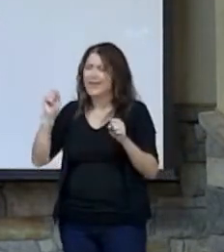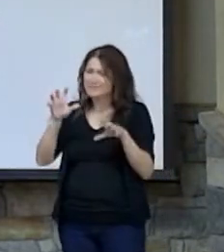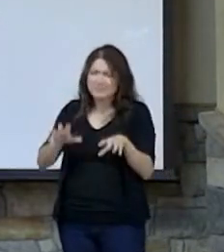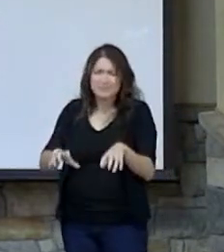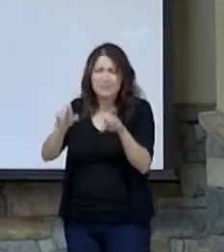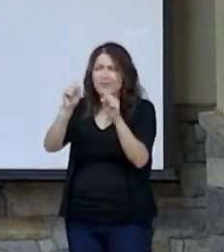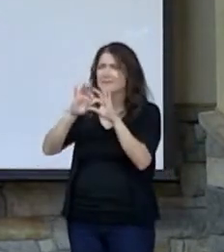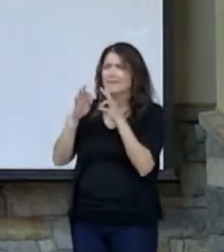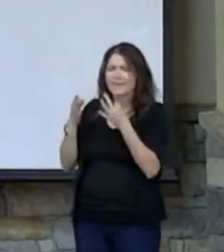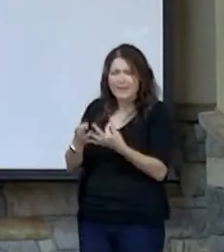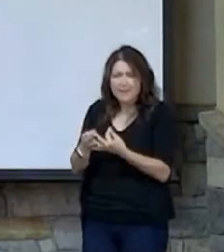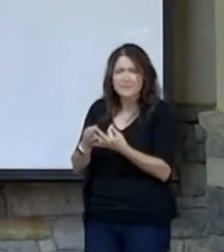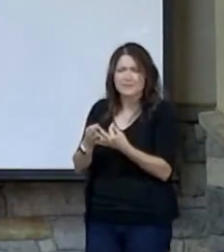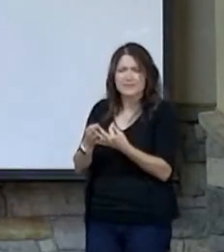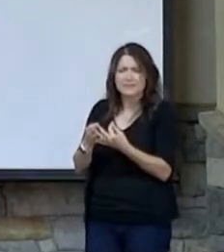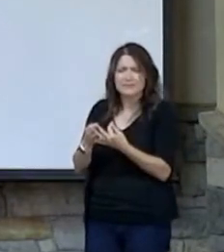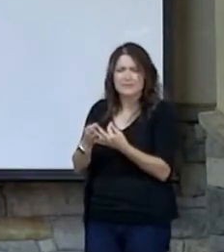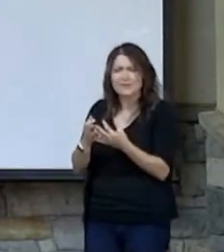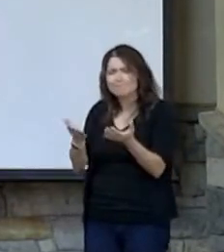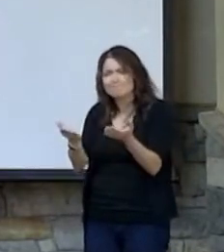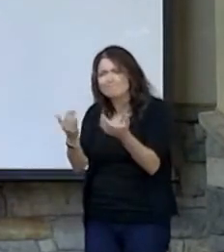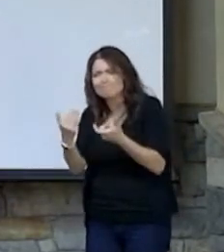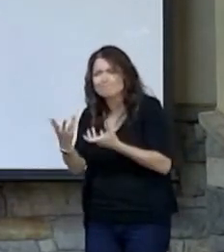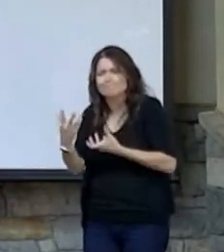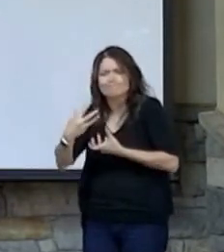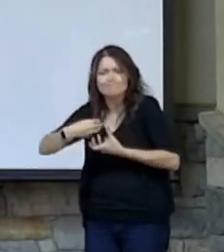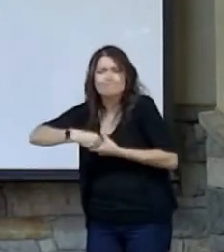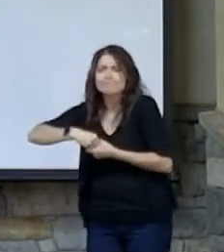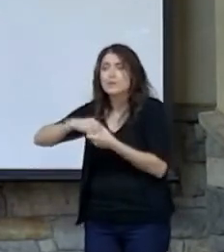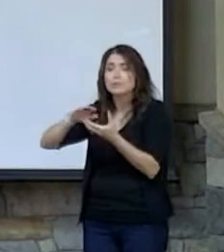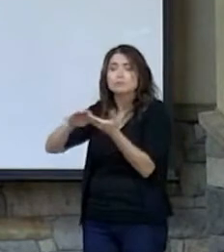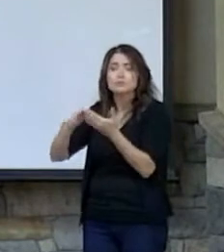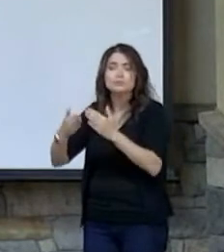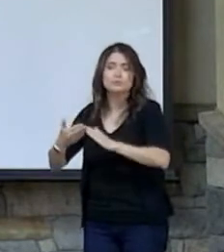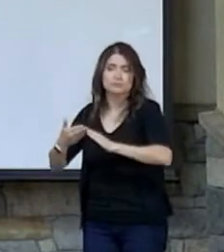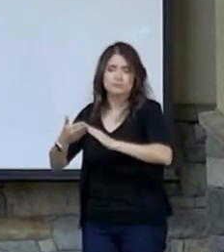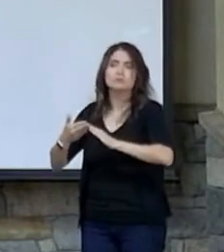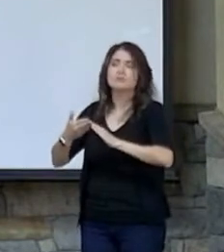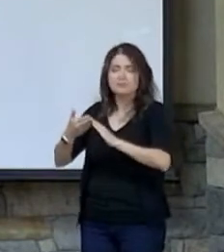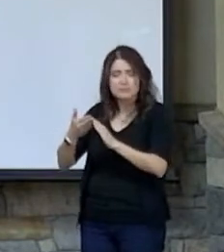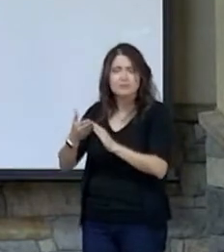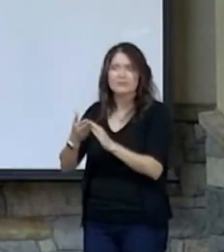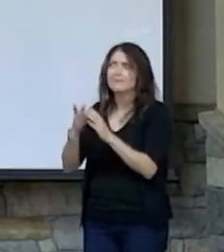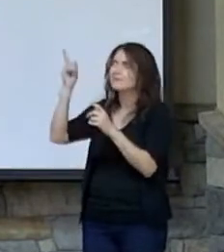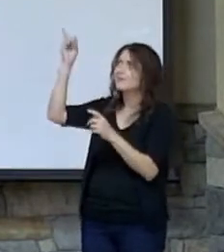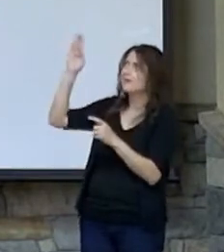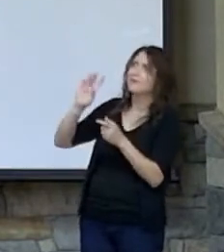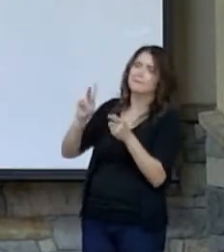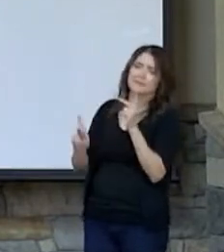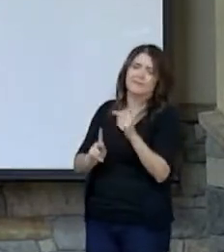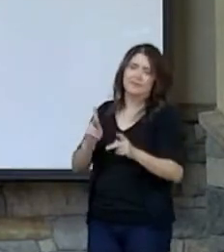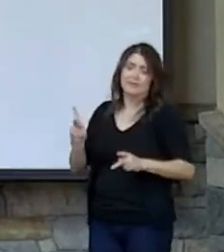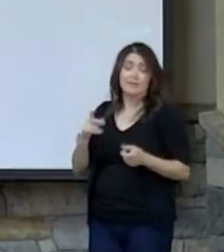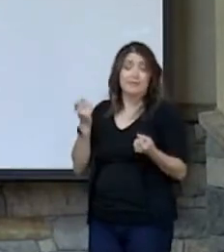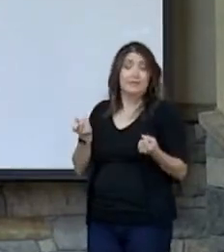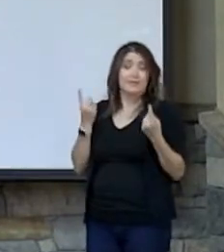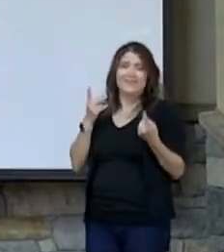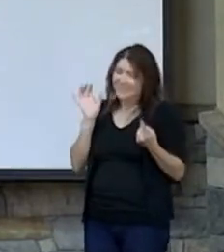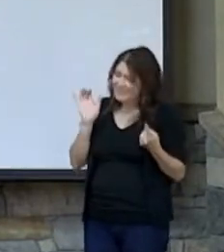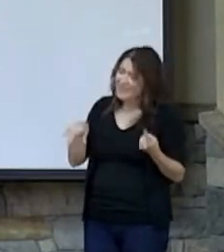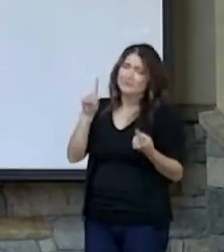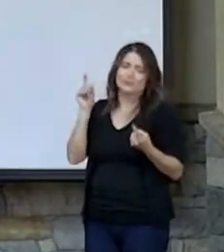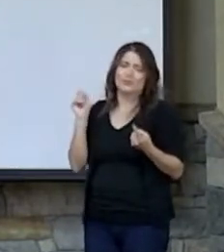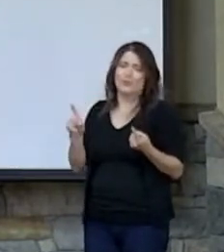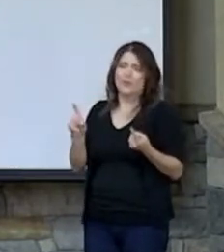of his family, that gets to be a part of the community of God's people? You see, that's the question